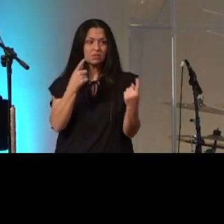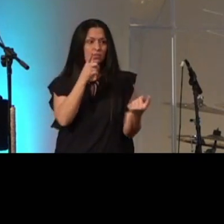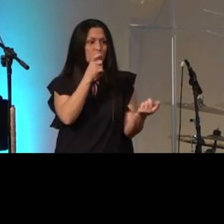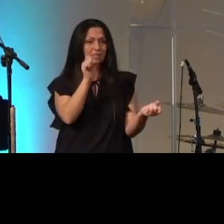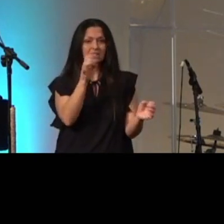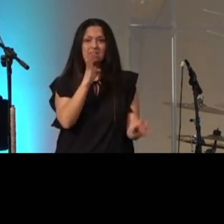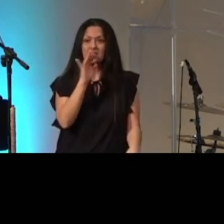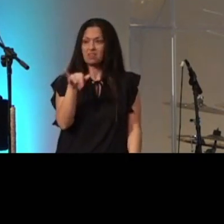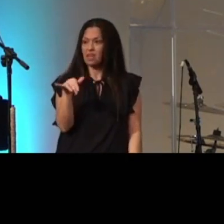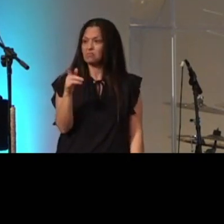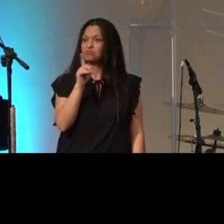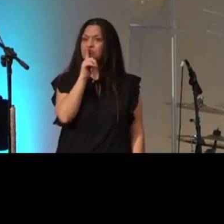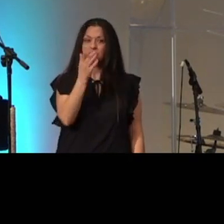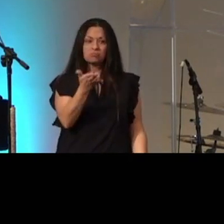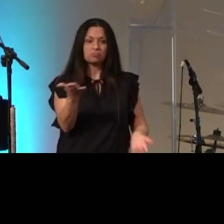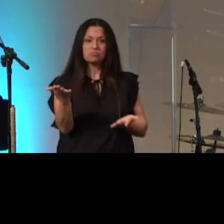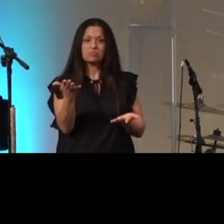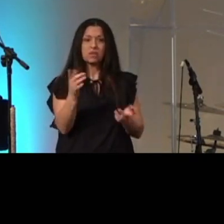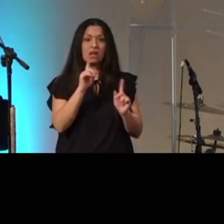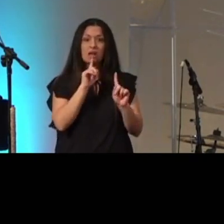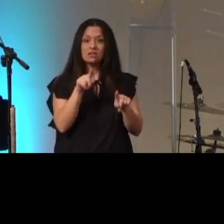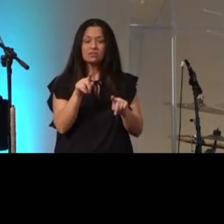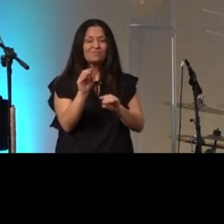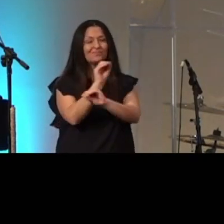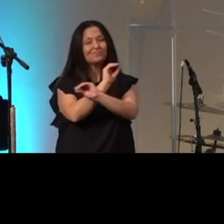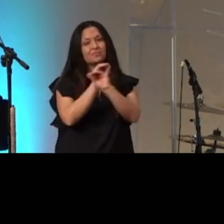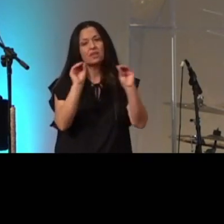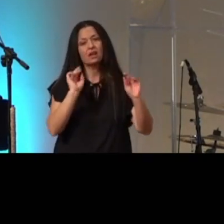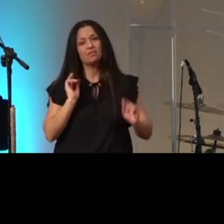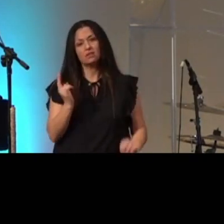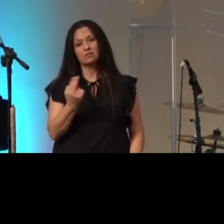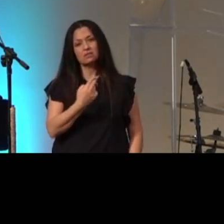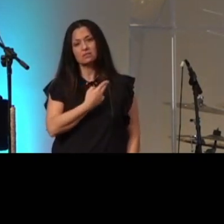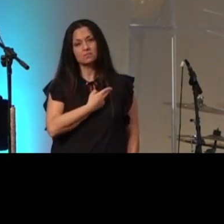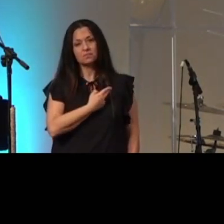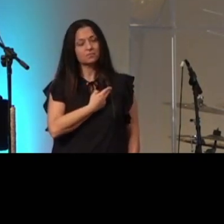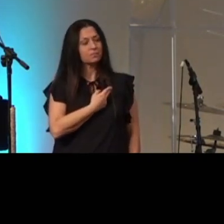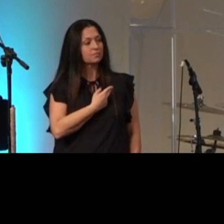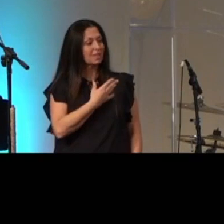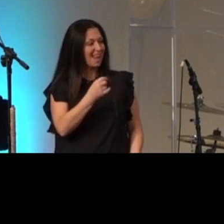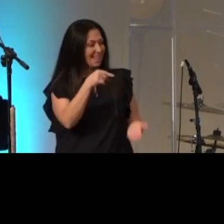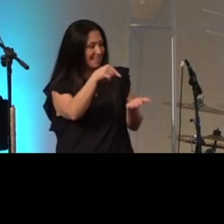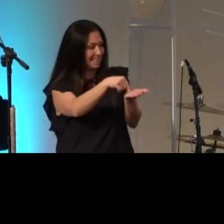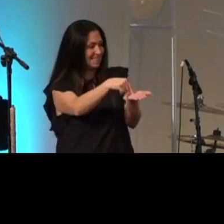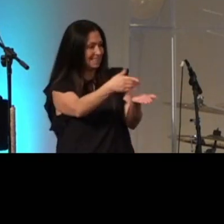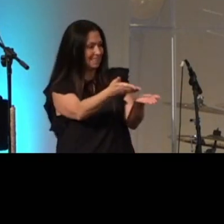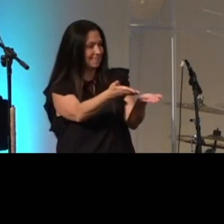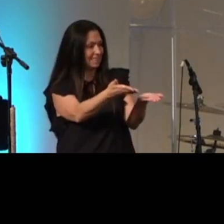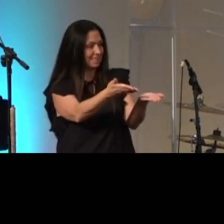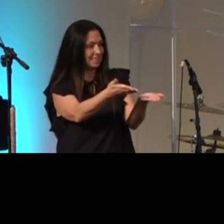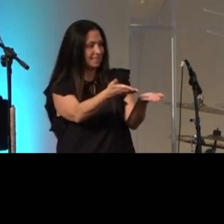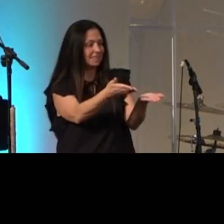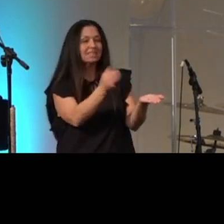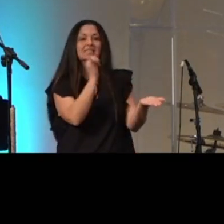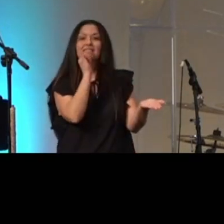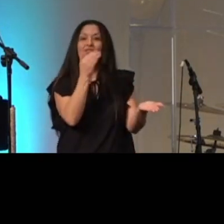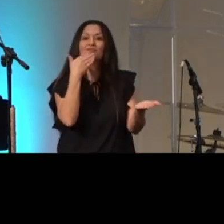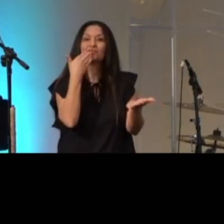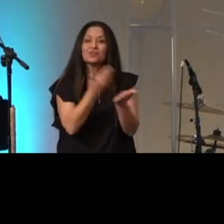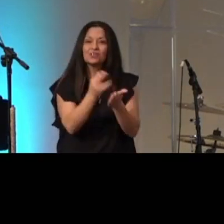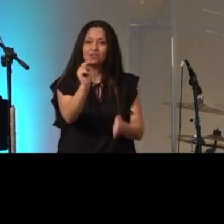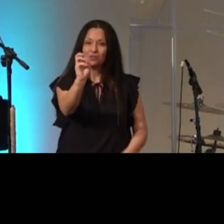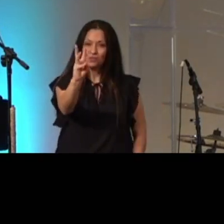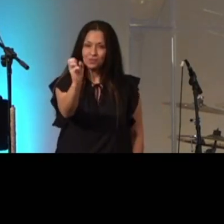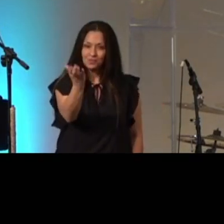the answer is none of us and this this is the good news